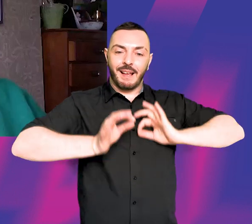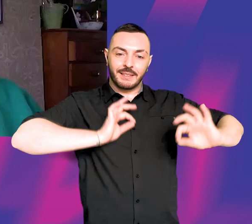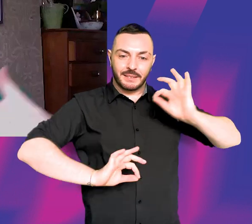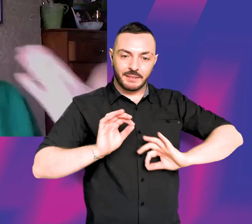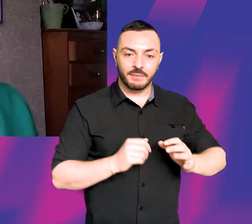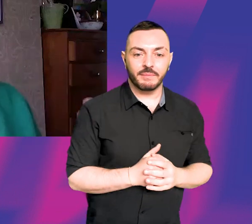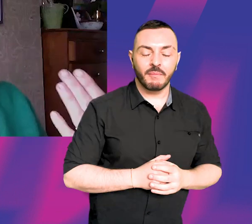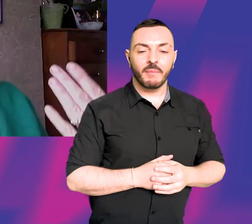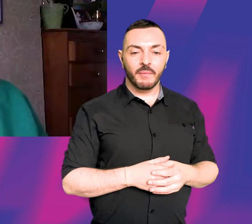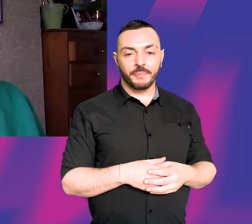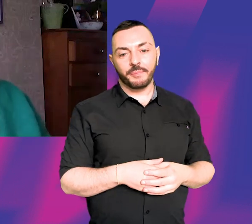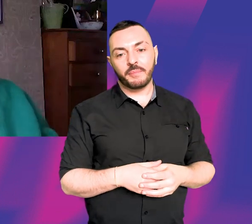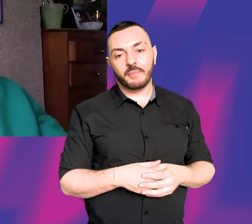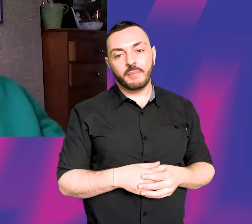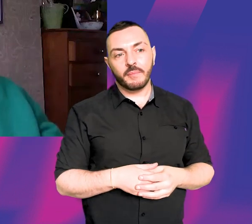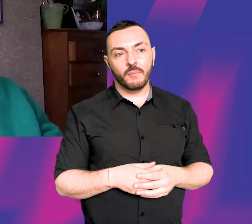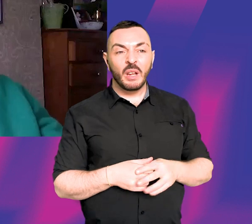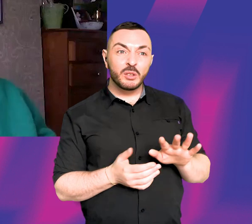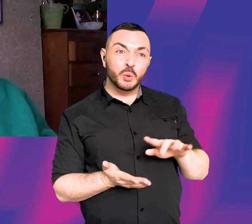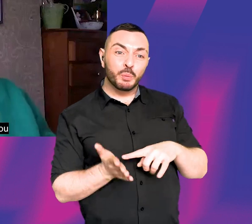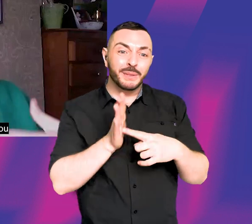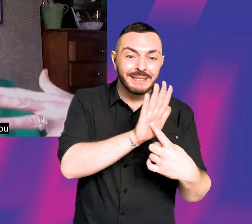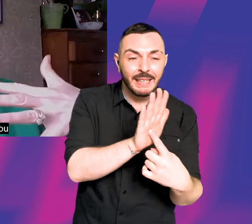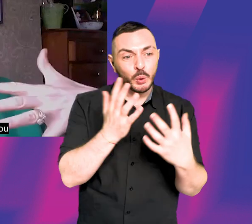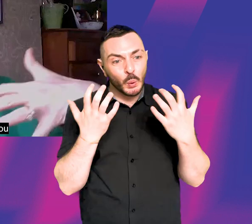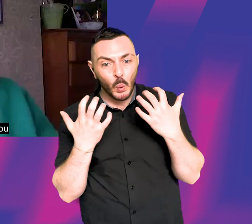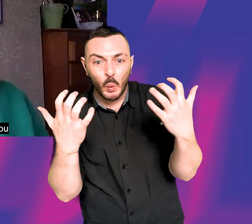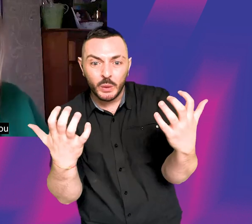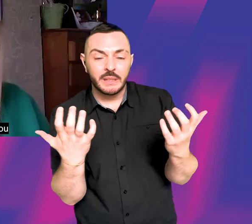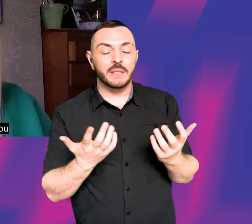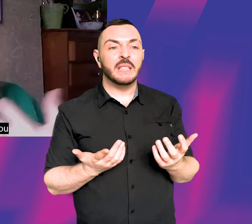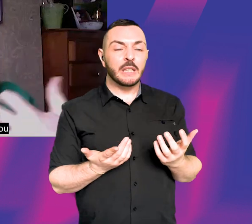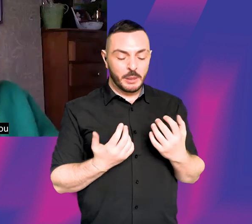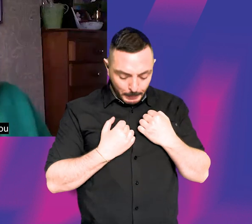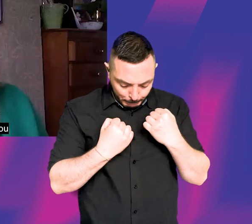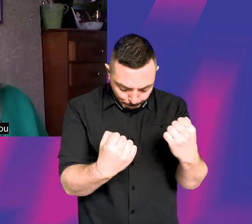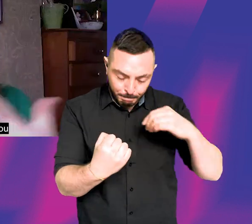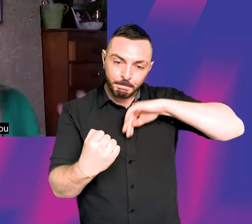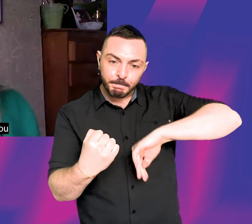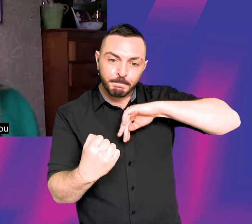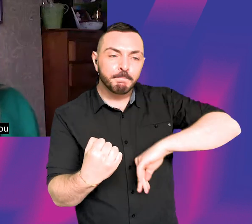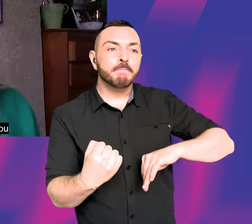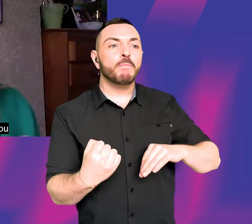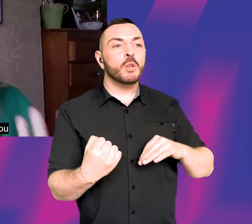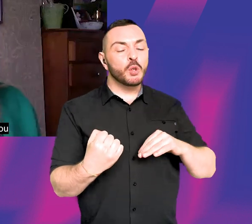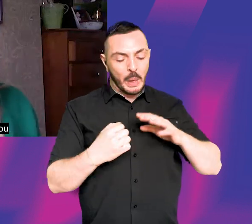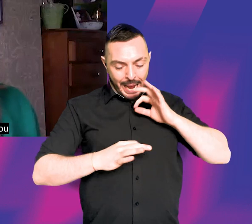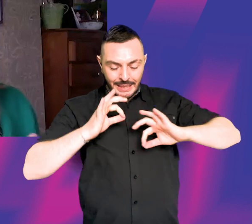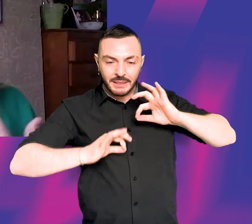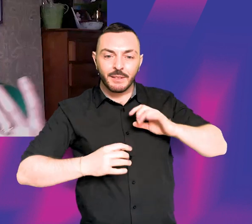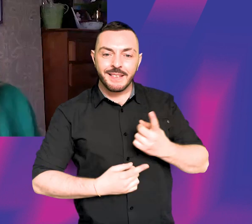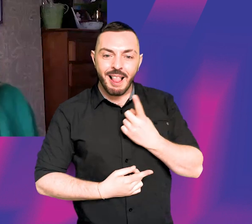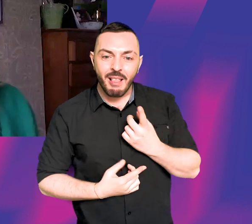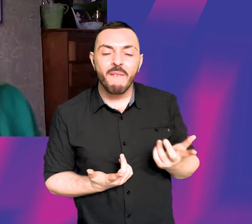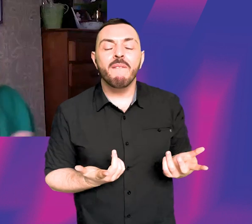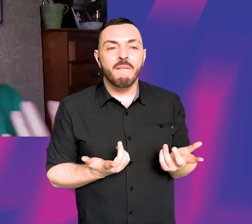wasn't about presenting something to an audience. It was about going inside yourself and mining yourself for things that you, you know,